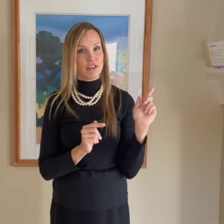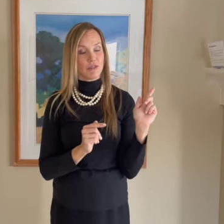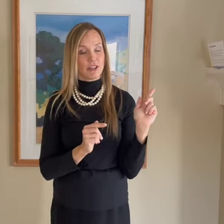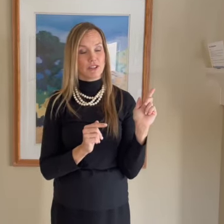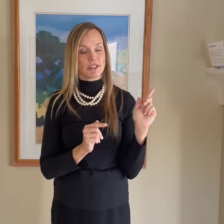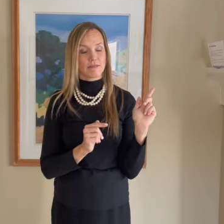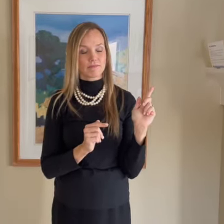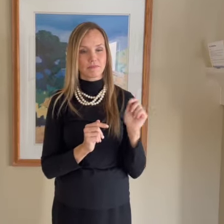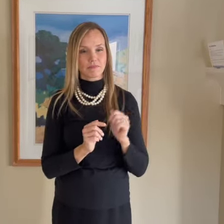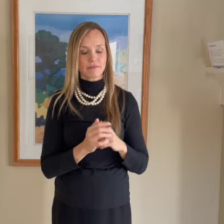verse.